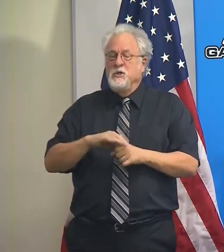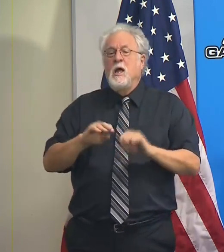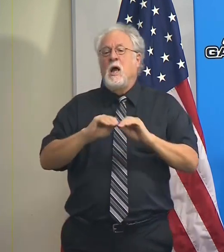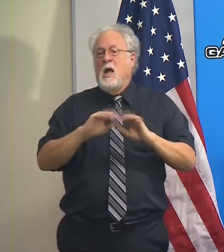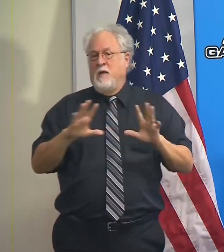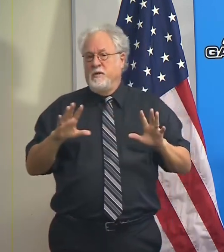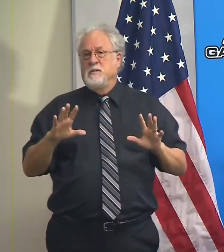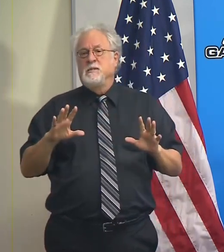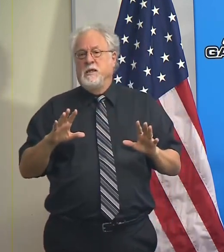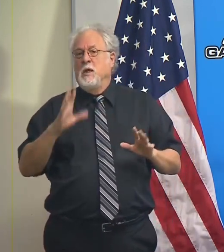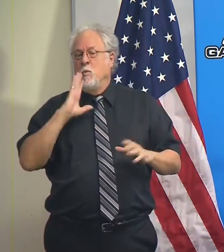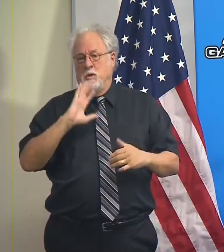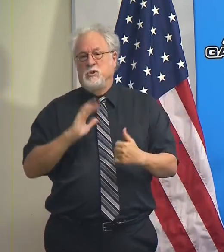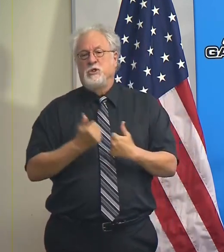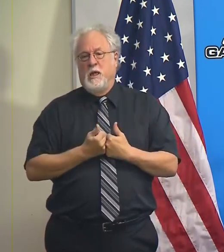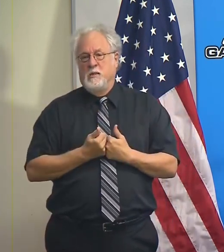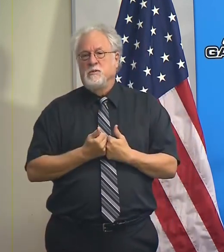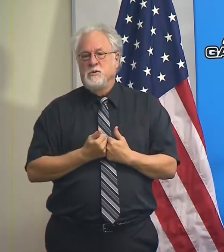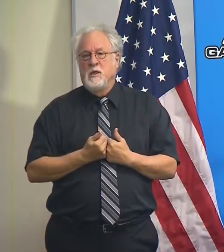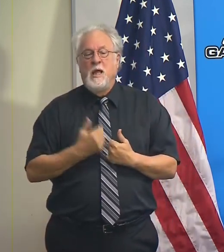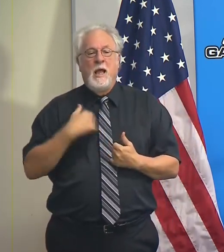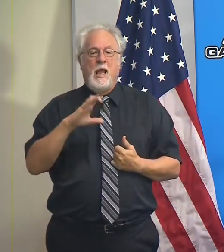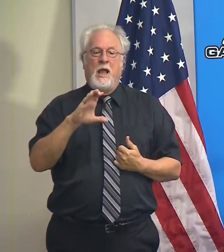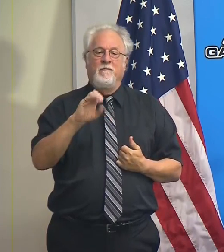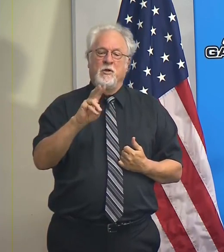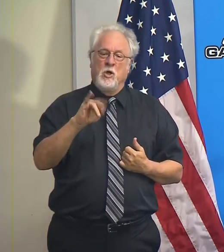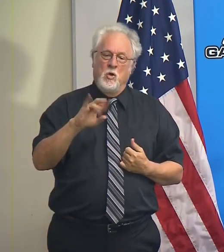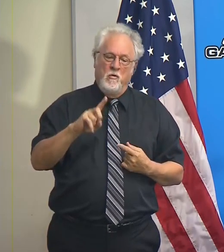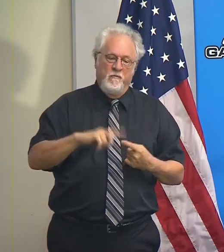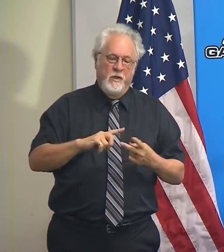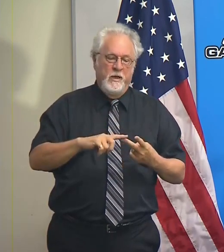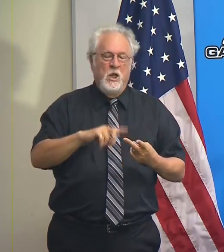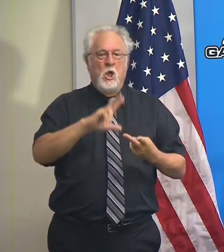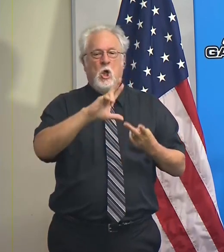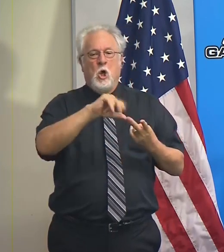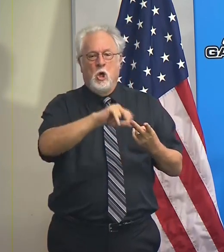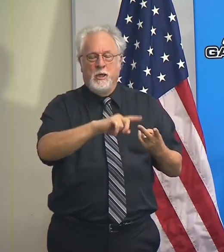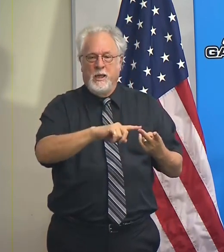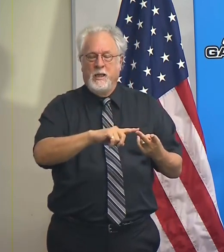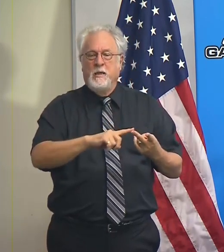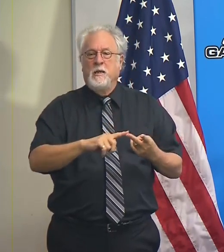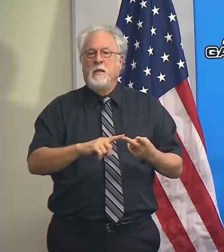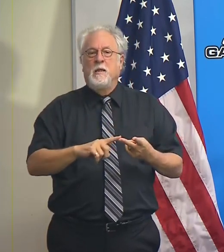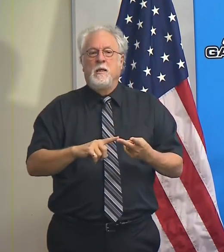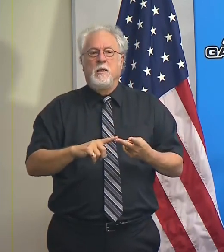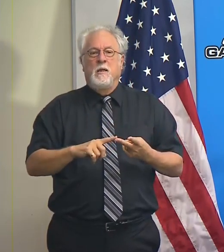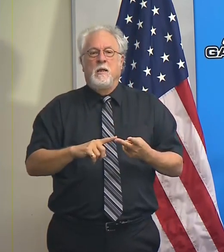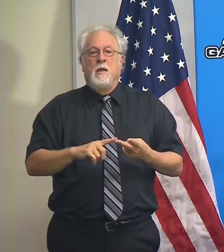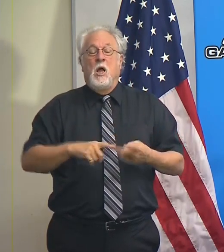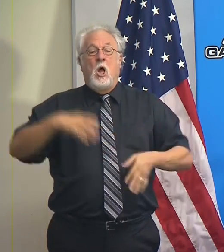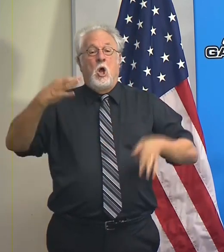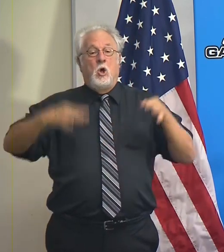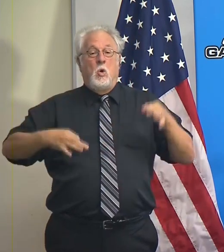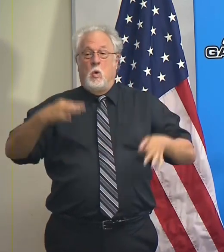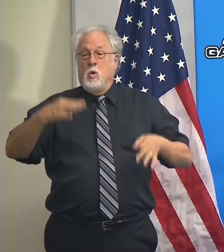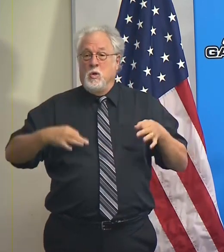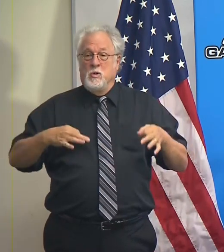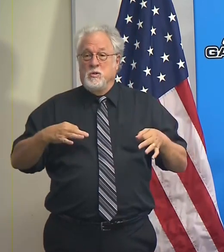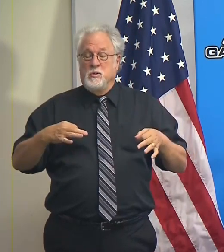obviously, is going to be challenging. We've got the COVID situation, we've got the hurricane. The court hearing